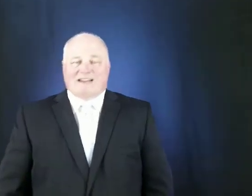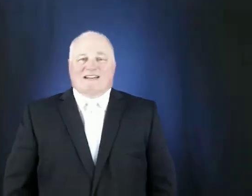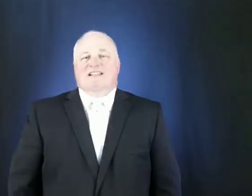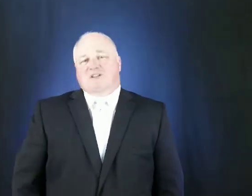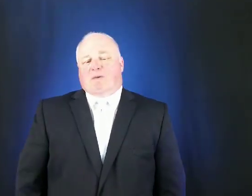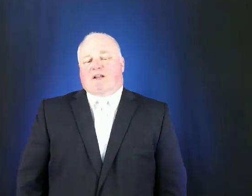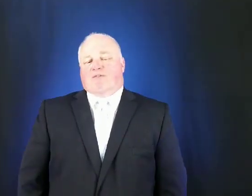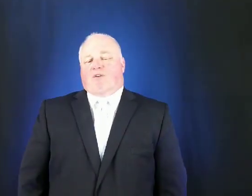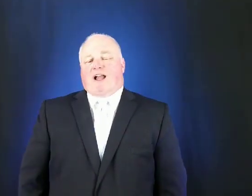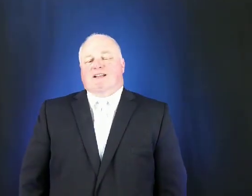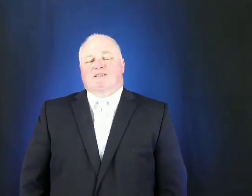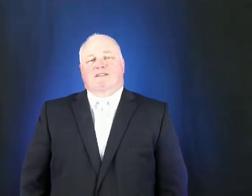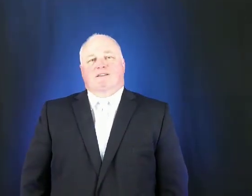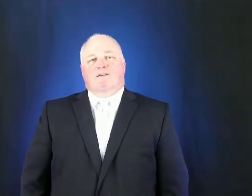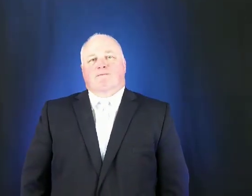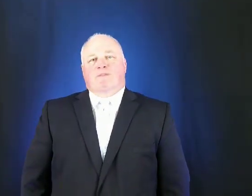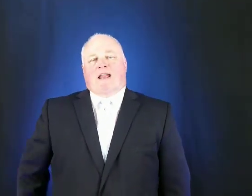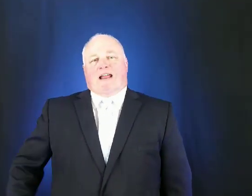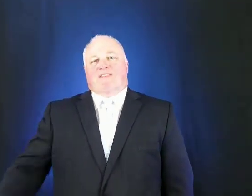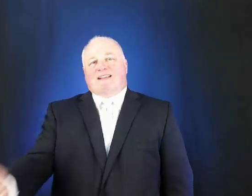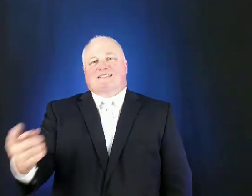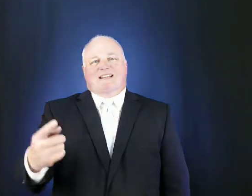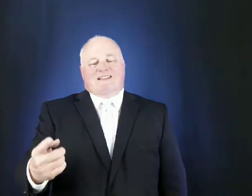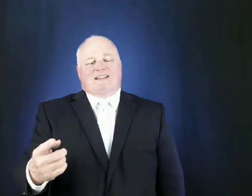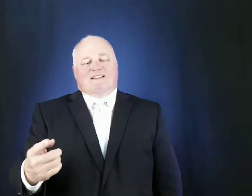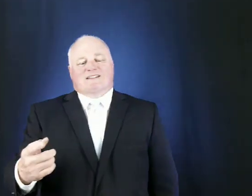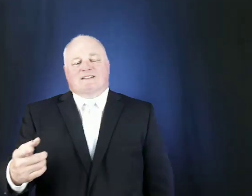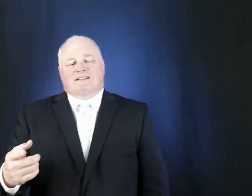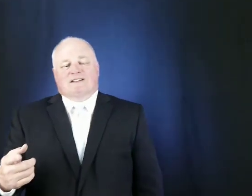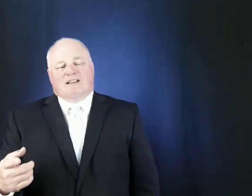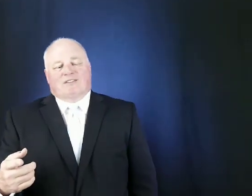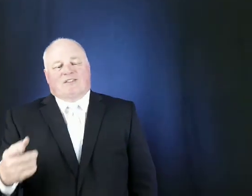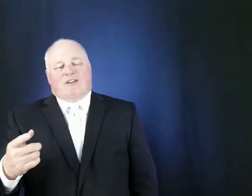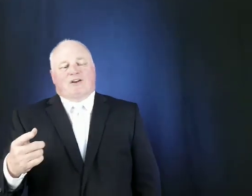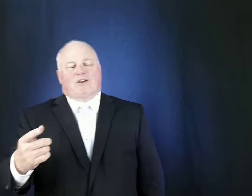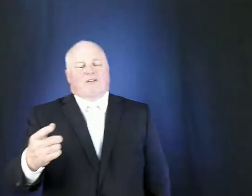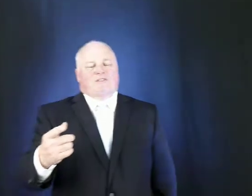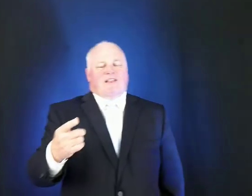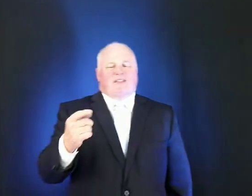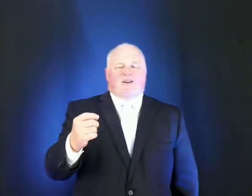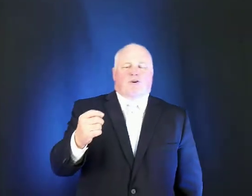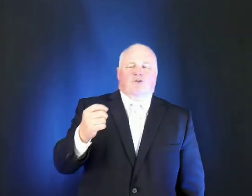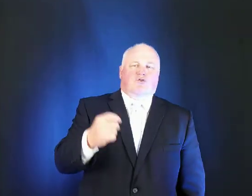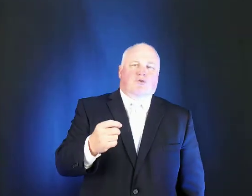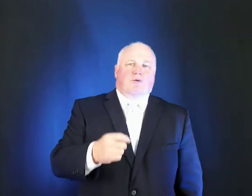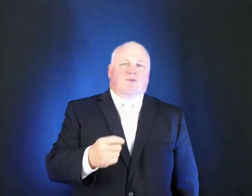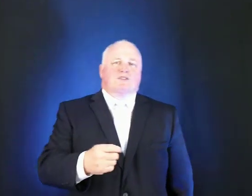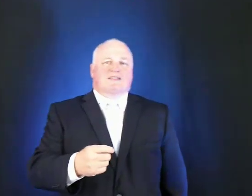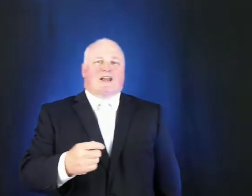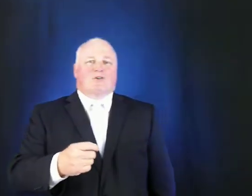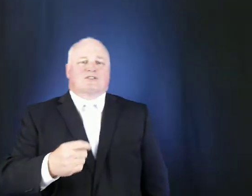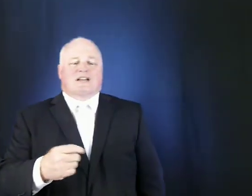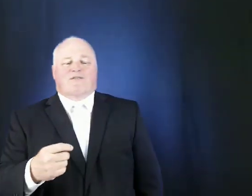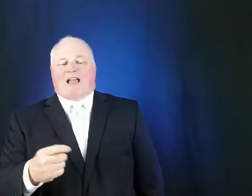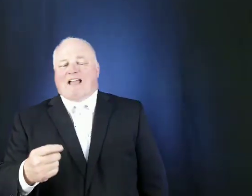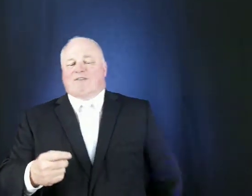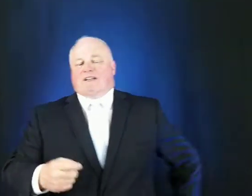did speak of rights and they said this that there that there are truths that are self-evident